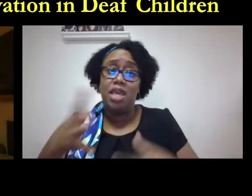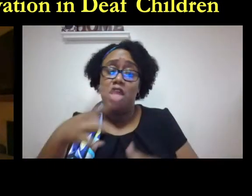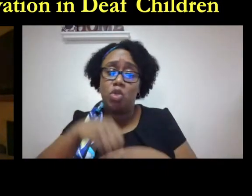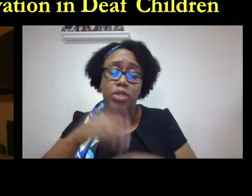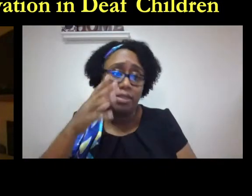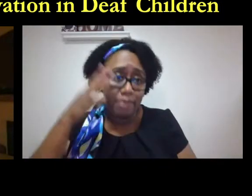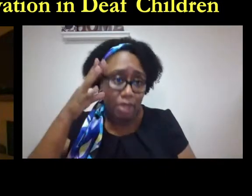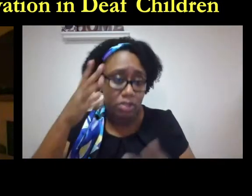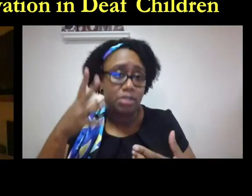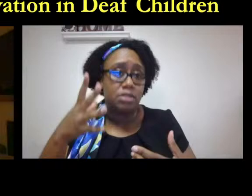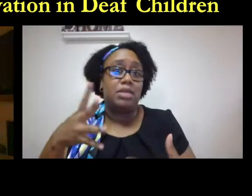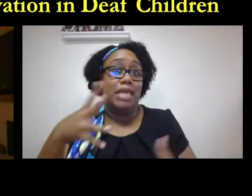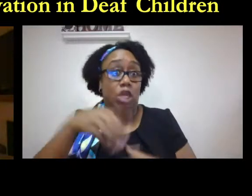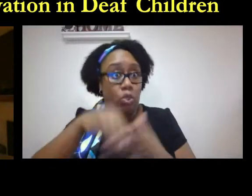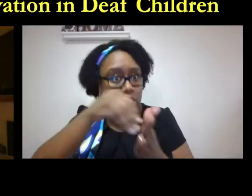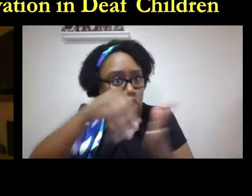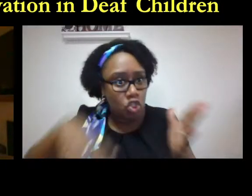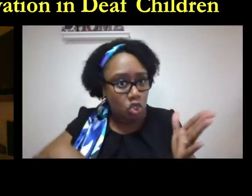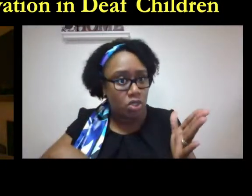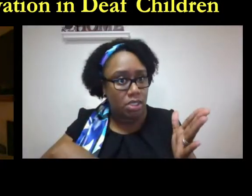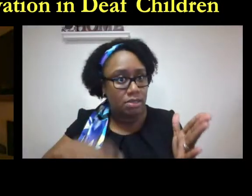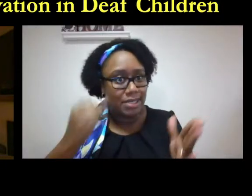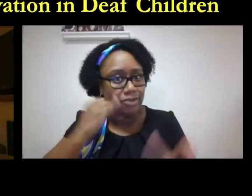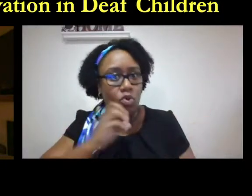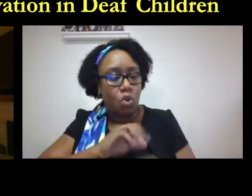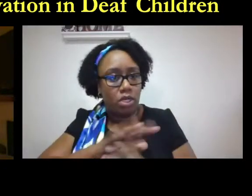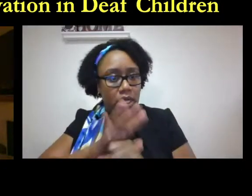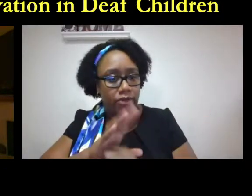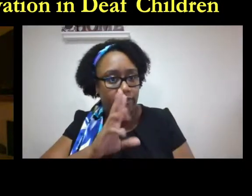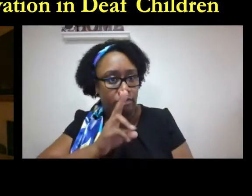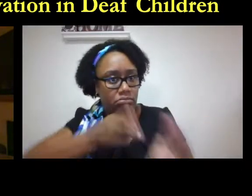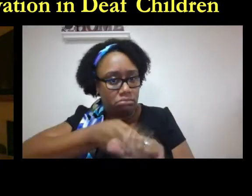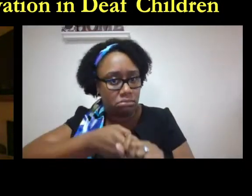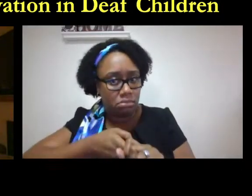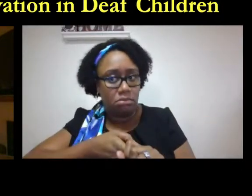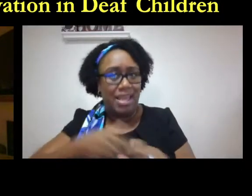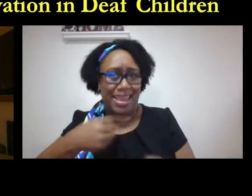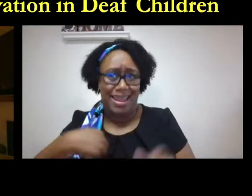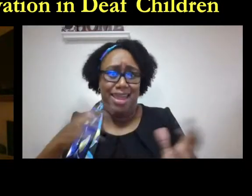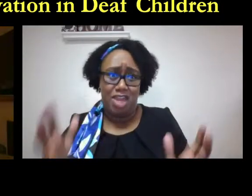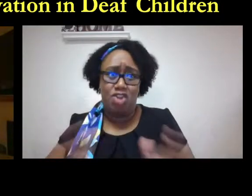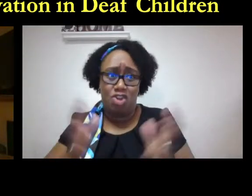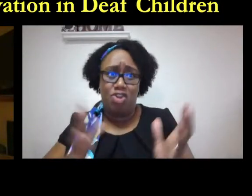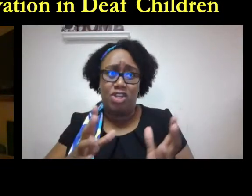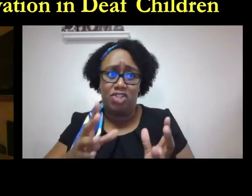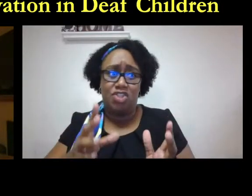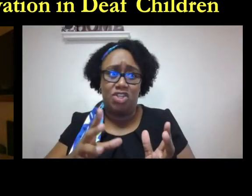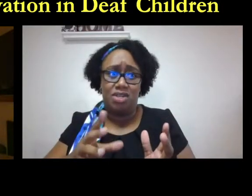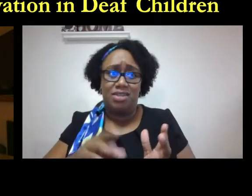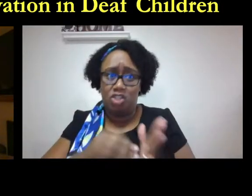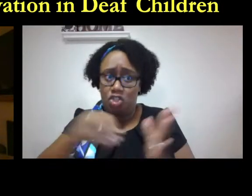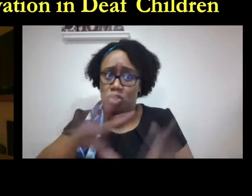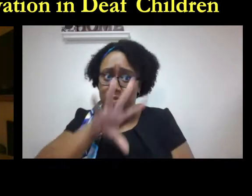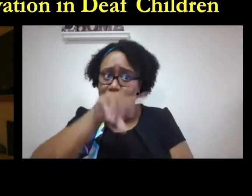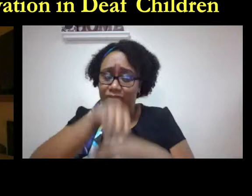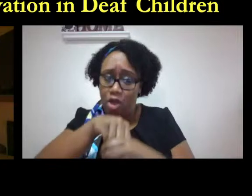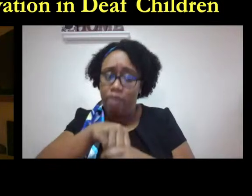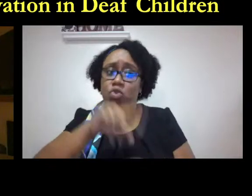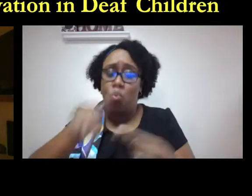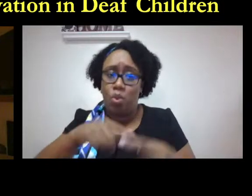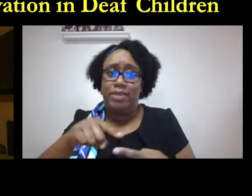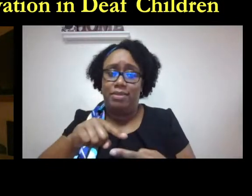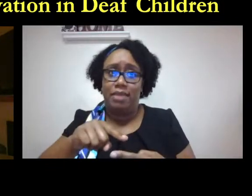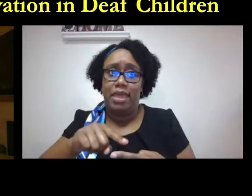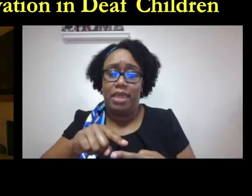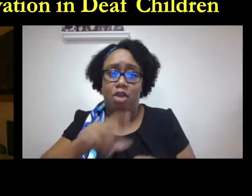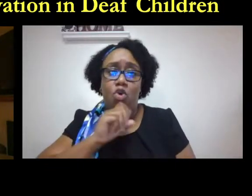and there are other members of the team in the reality it's a team decision parents must be included in the decisions and even